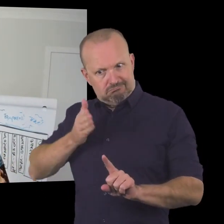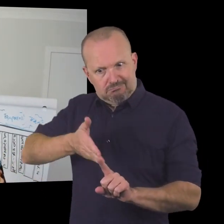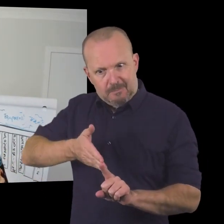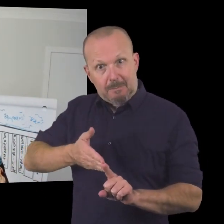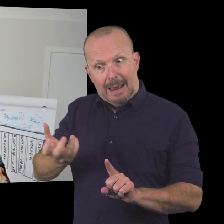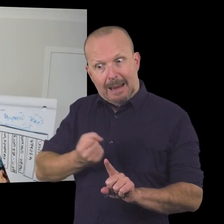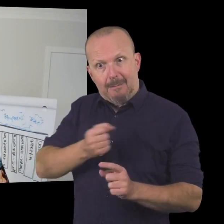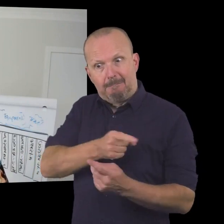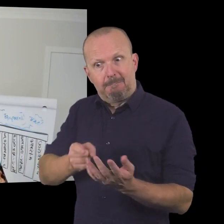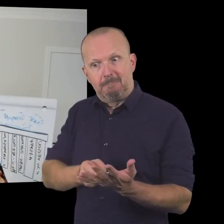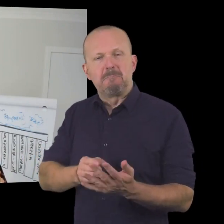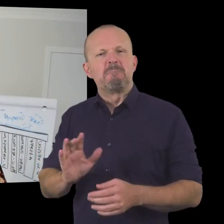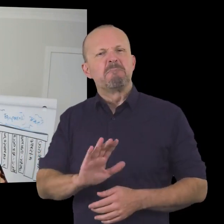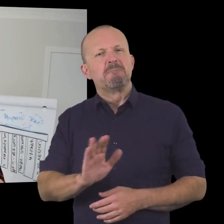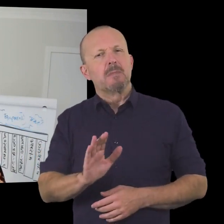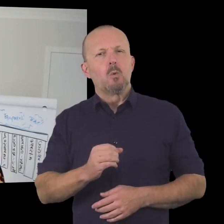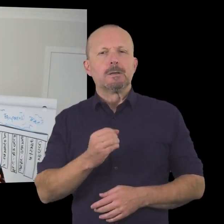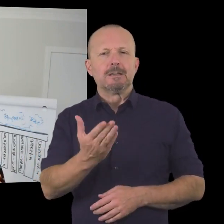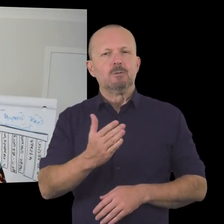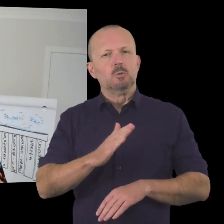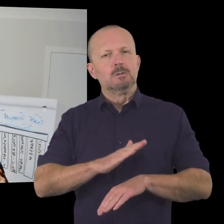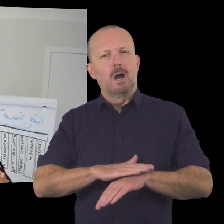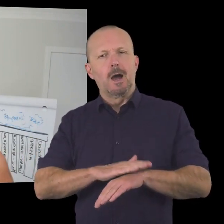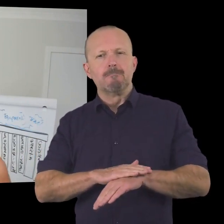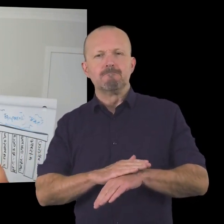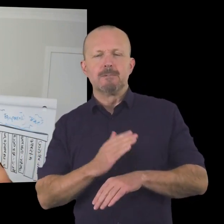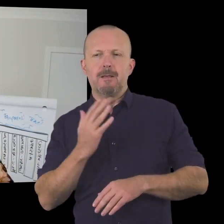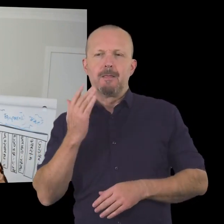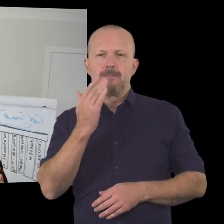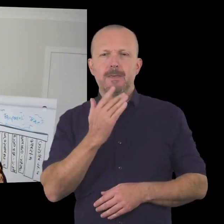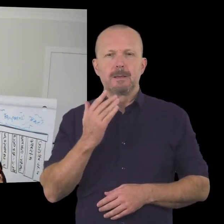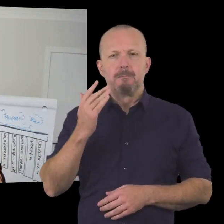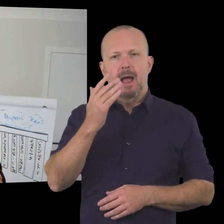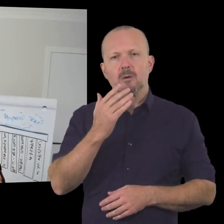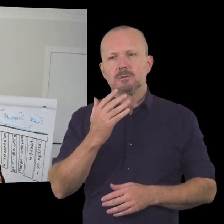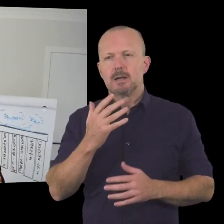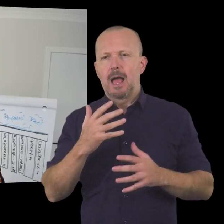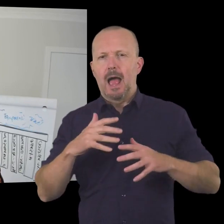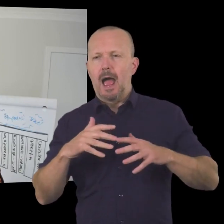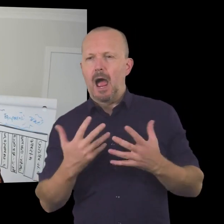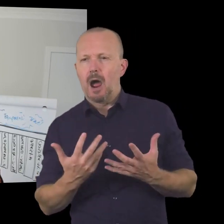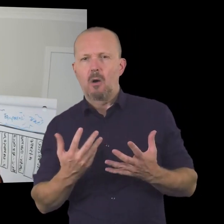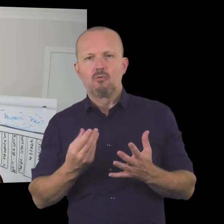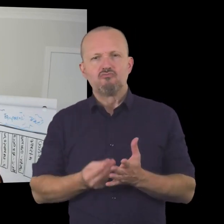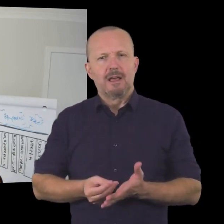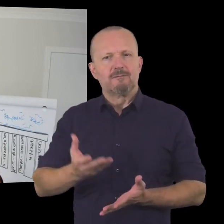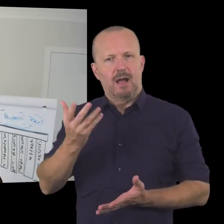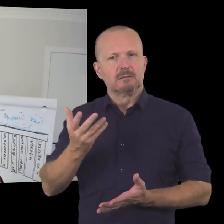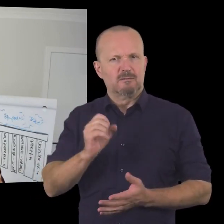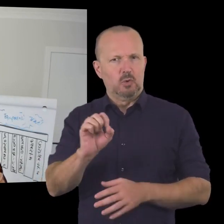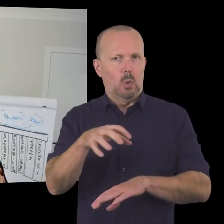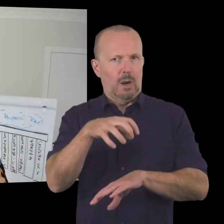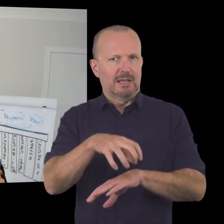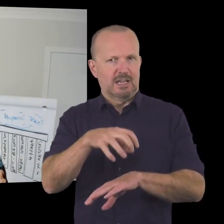streams i wanted to have the opportunity to sort of think about the back end of of raising funds for your organization